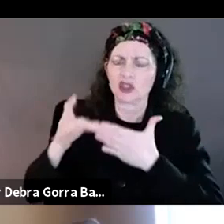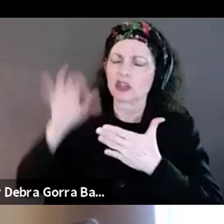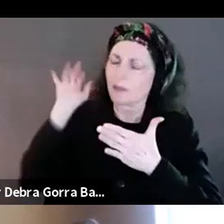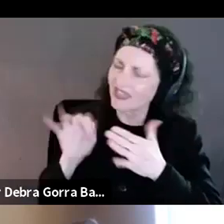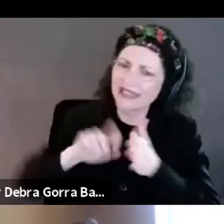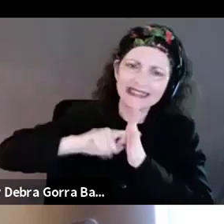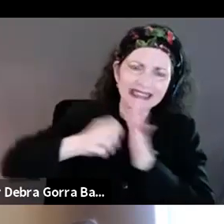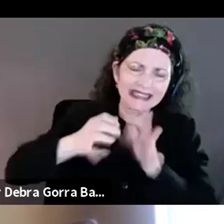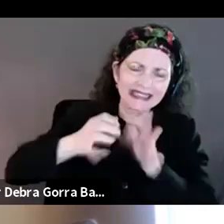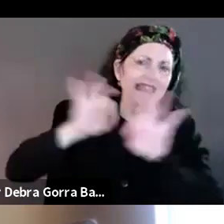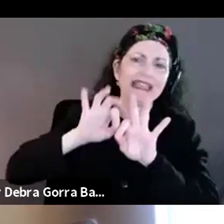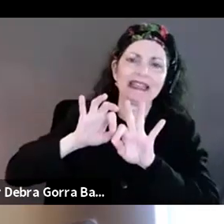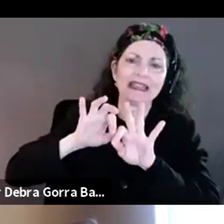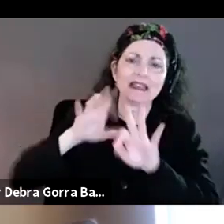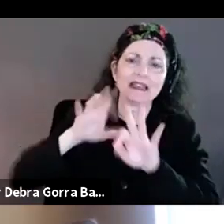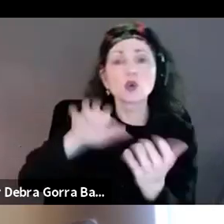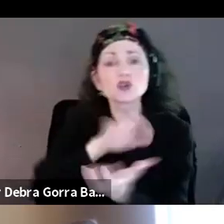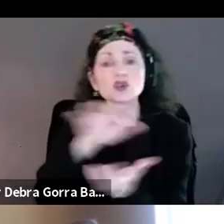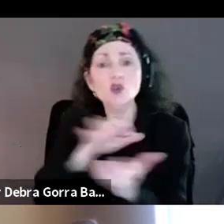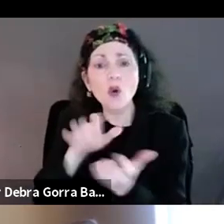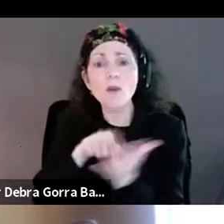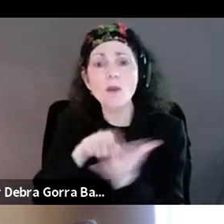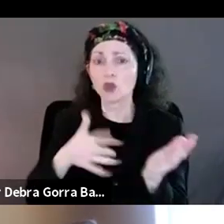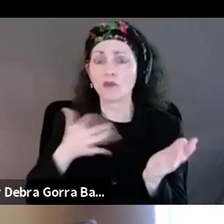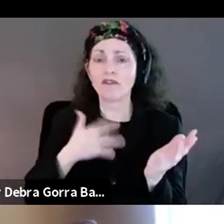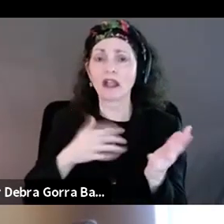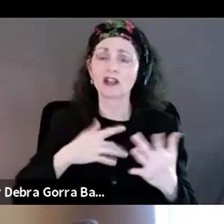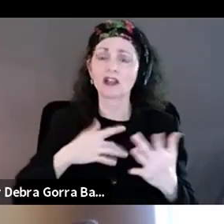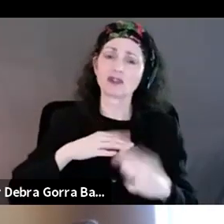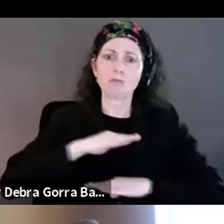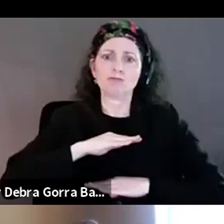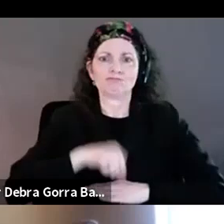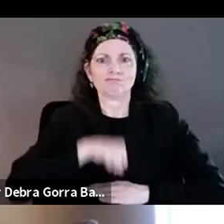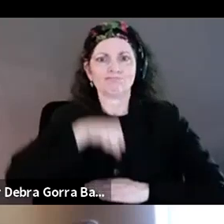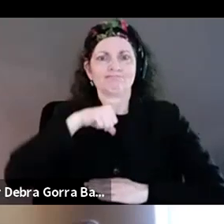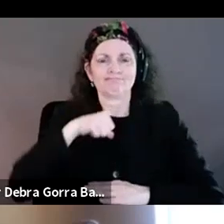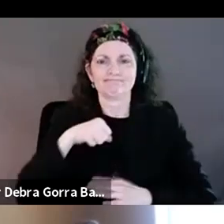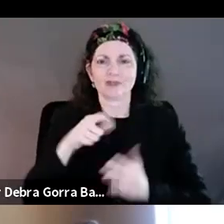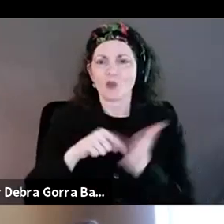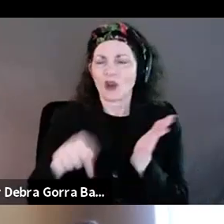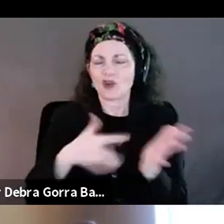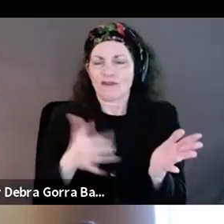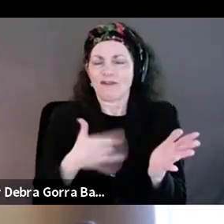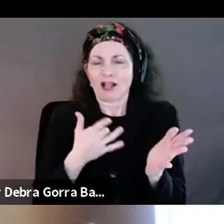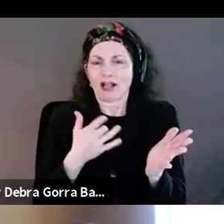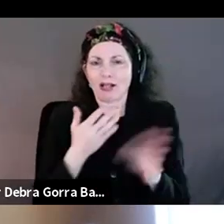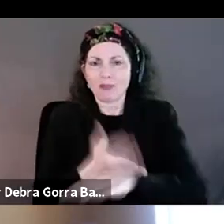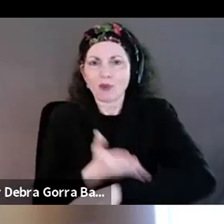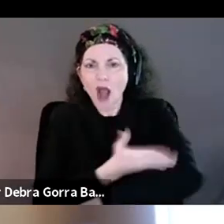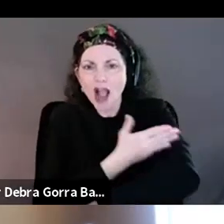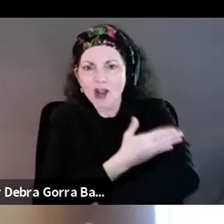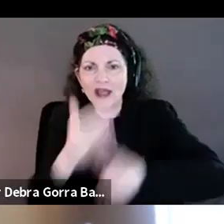Storm, what's been gratifying for you? Uh, what, what gains, what progress have you seen coming out of the